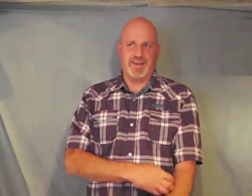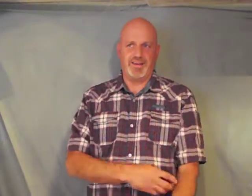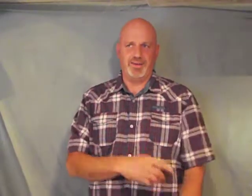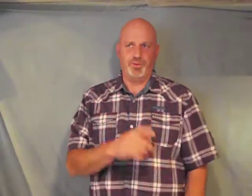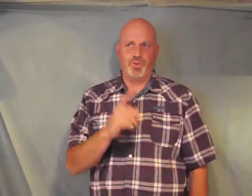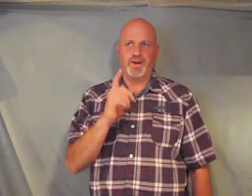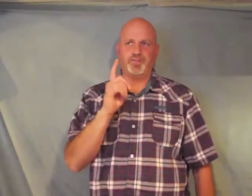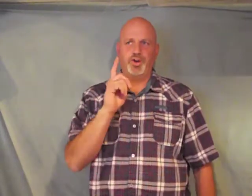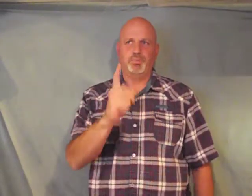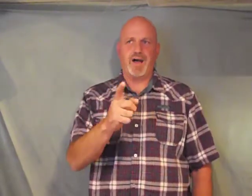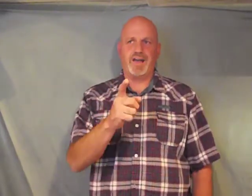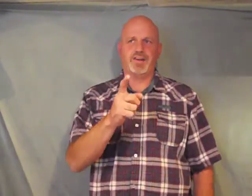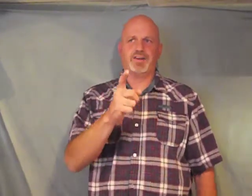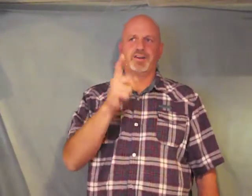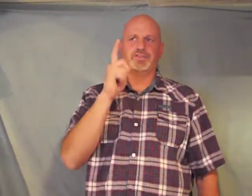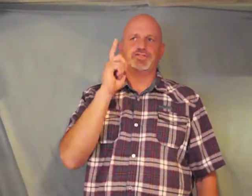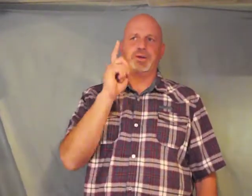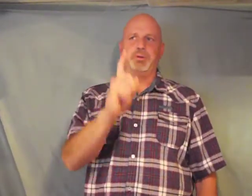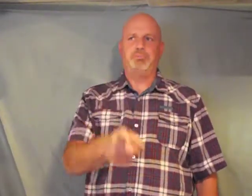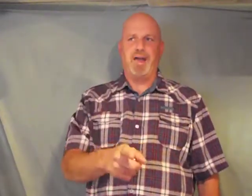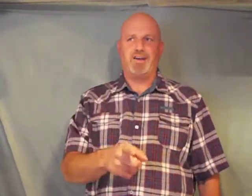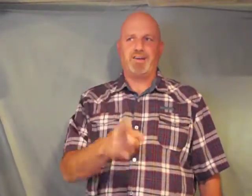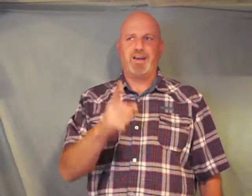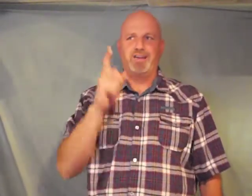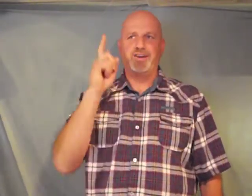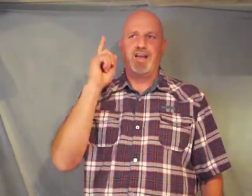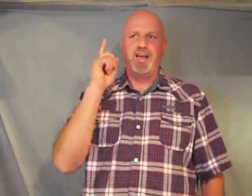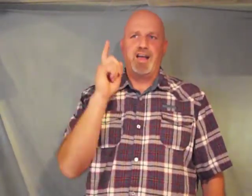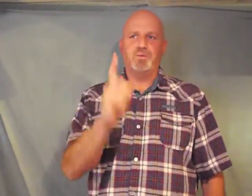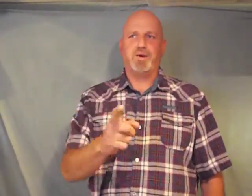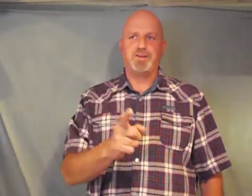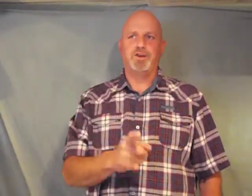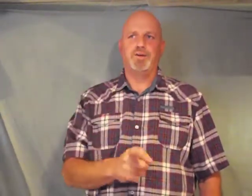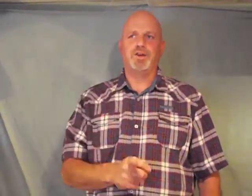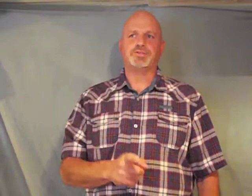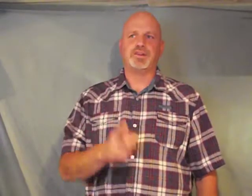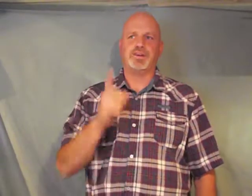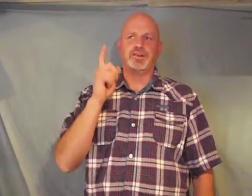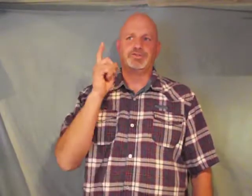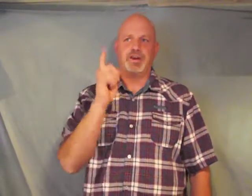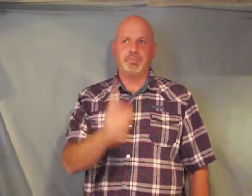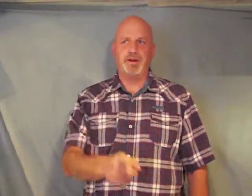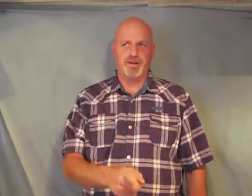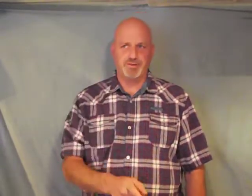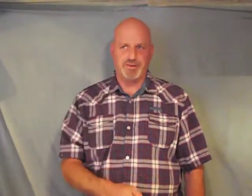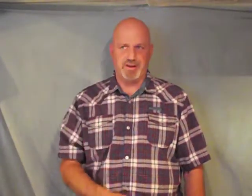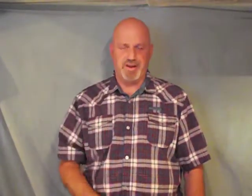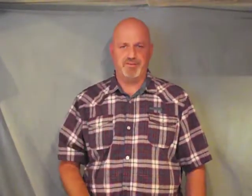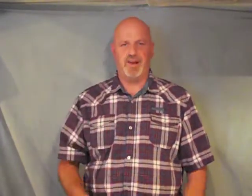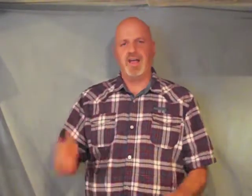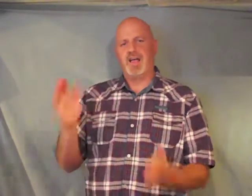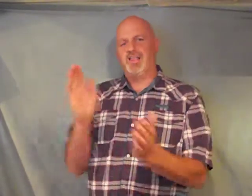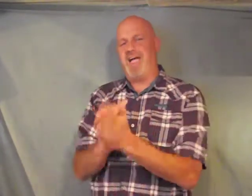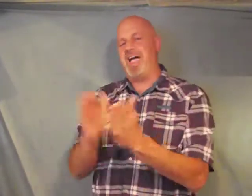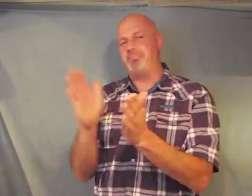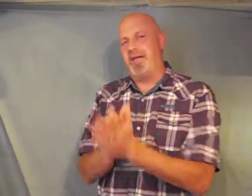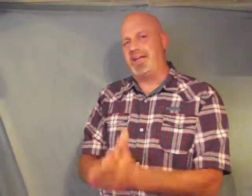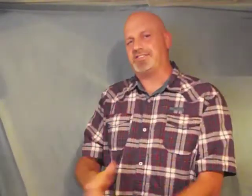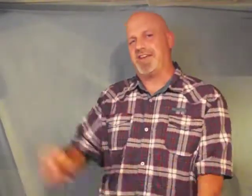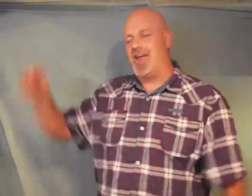to you whatever you bind on earth shall be bound in heaven and whatever you loose on earth shall be loosed in heaven that means Satan